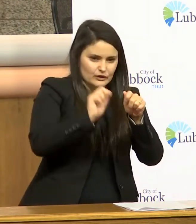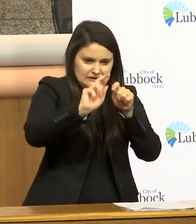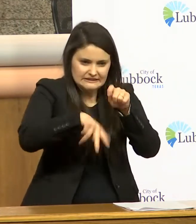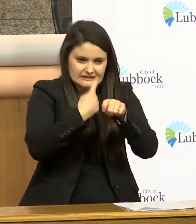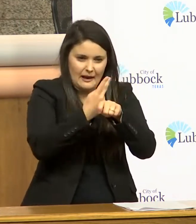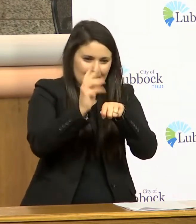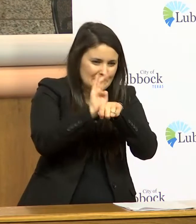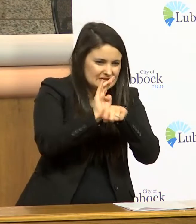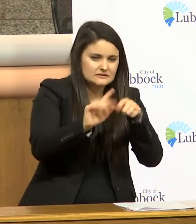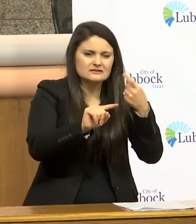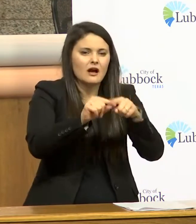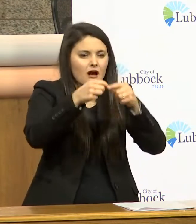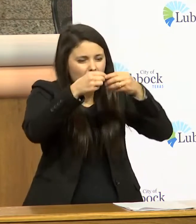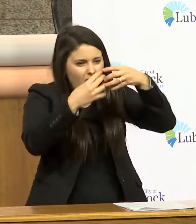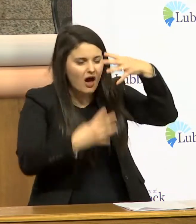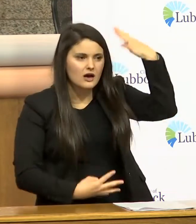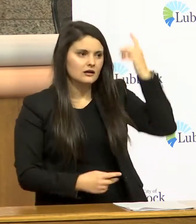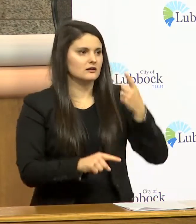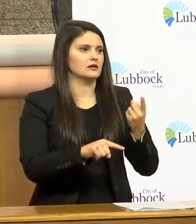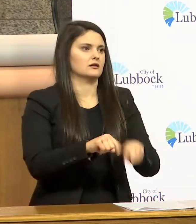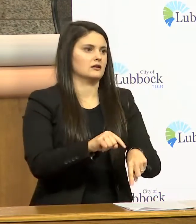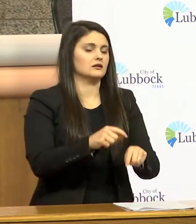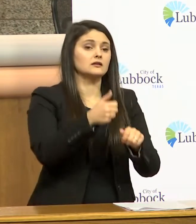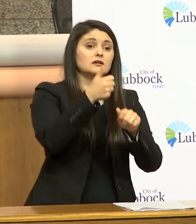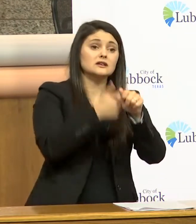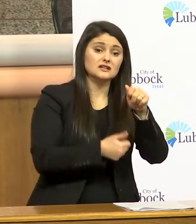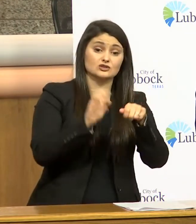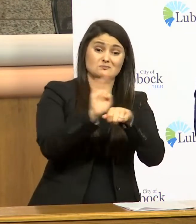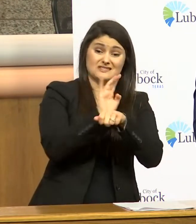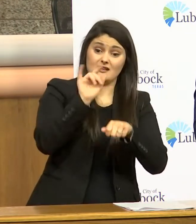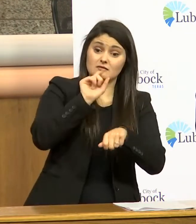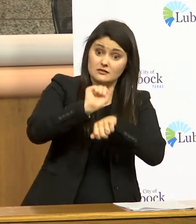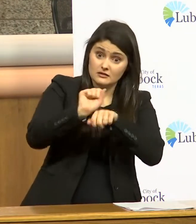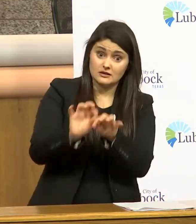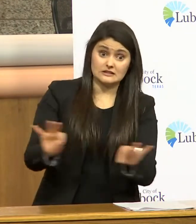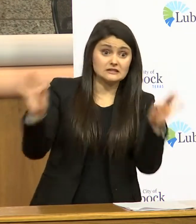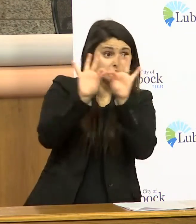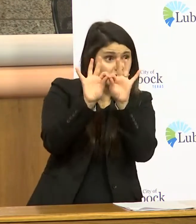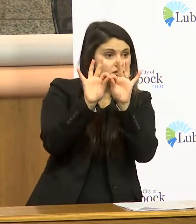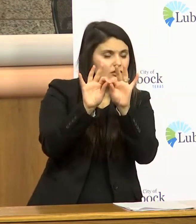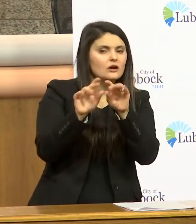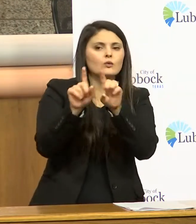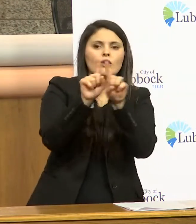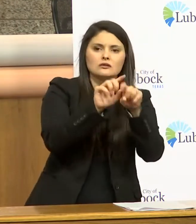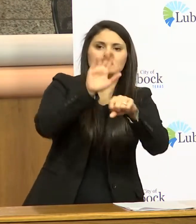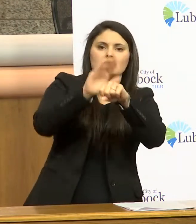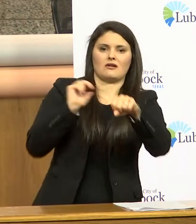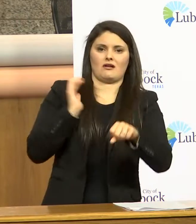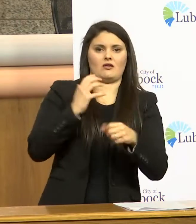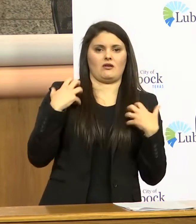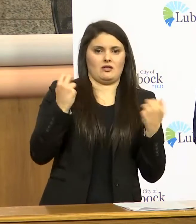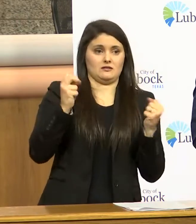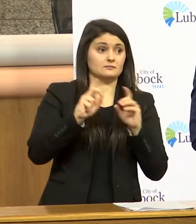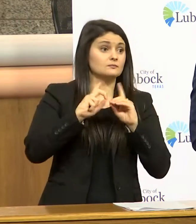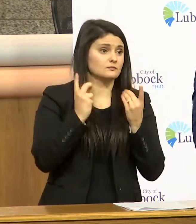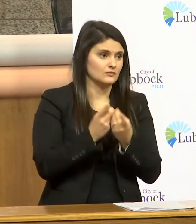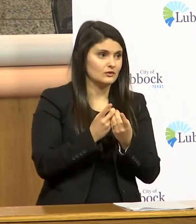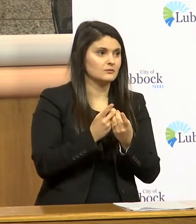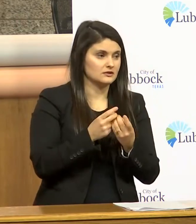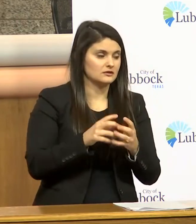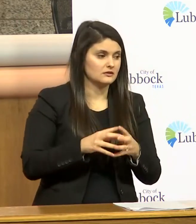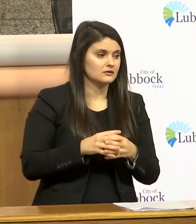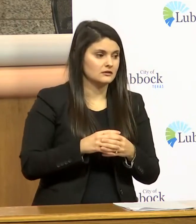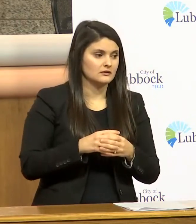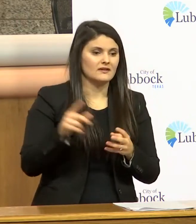of industry however with each industry that is essential we're also calling on our health department so they can